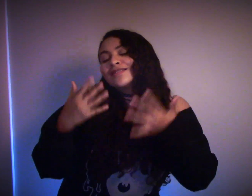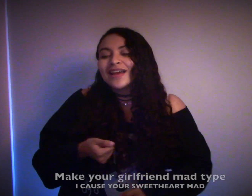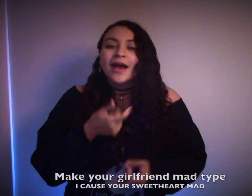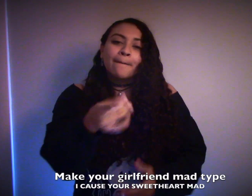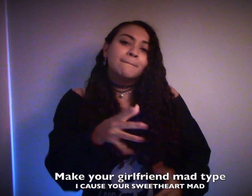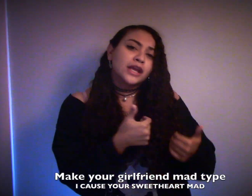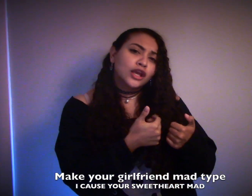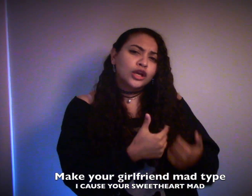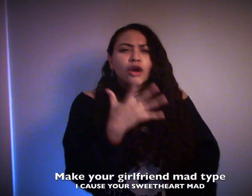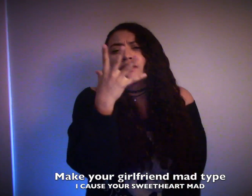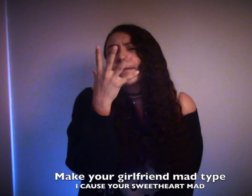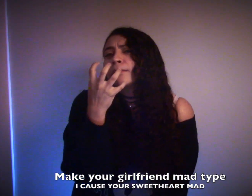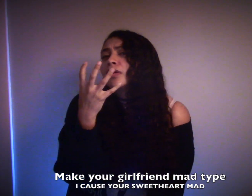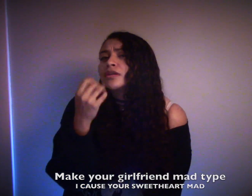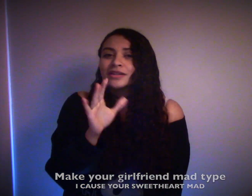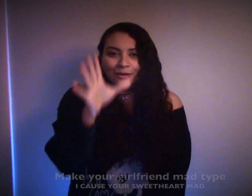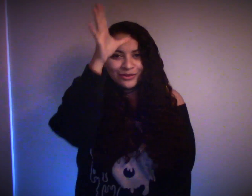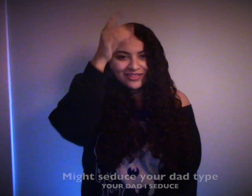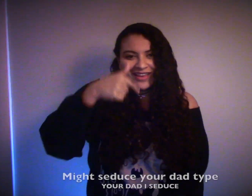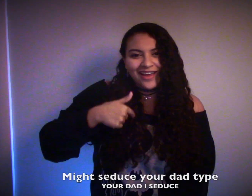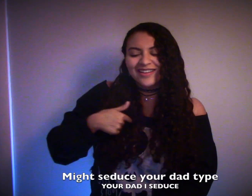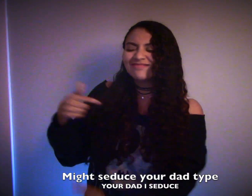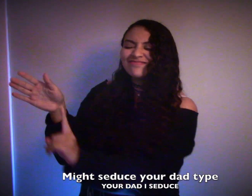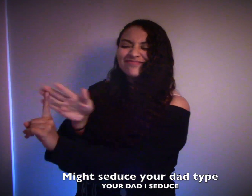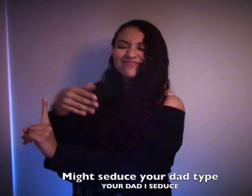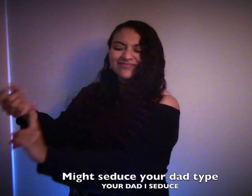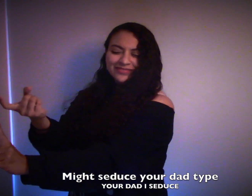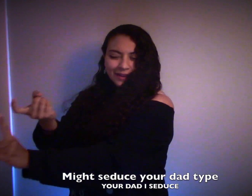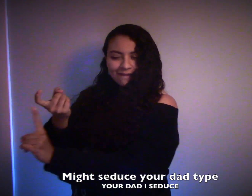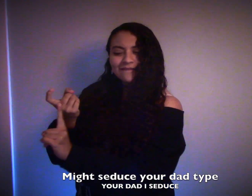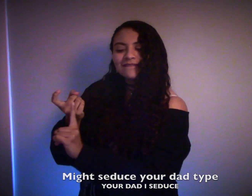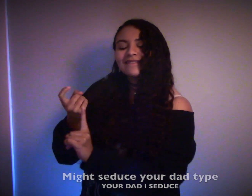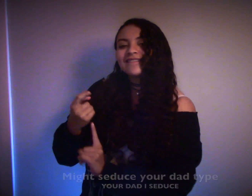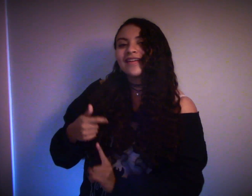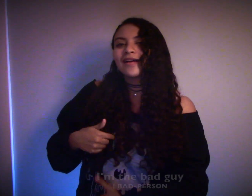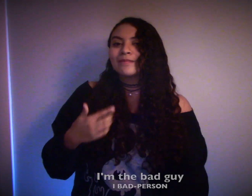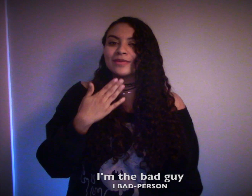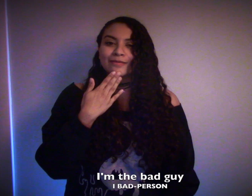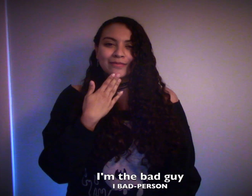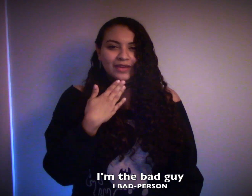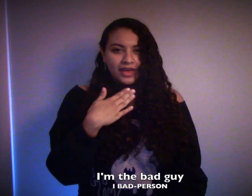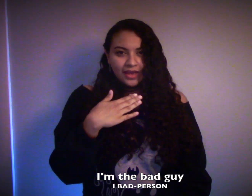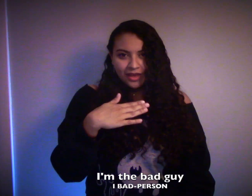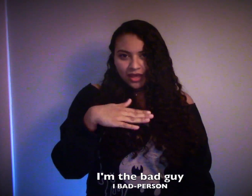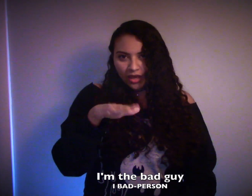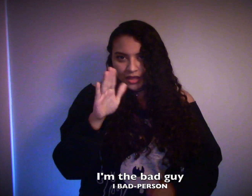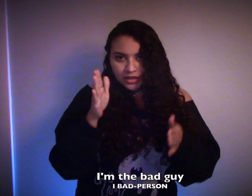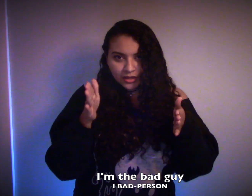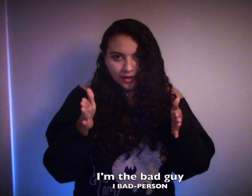type Make your girlfriend mad type Might seduce your dad type I'm the bad guy